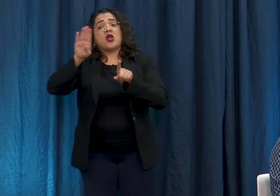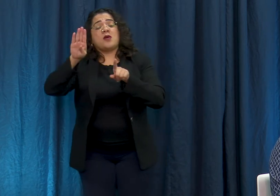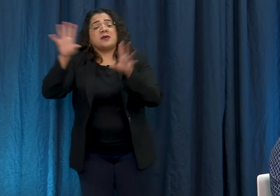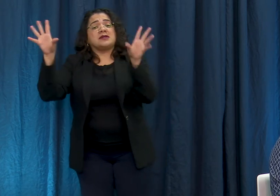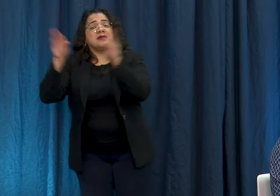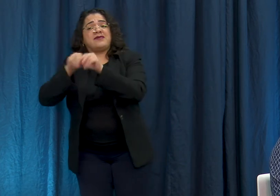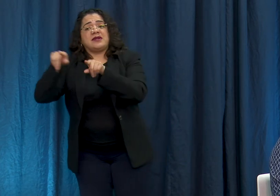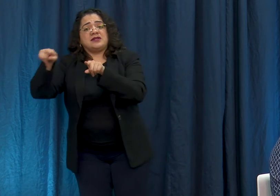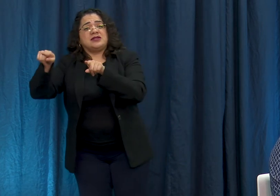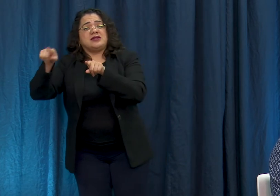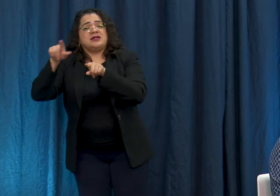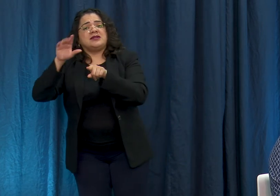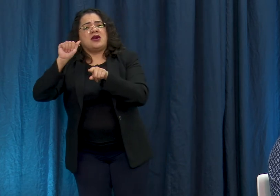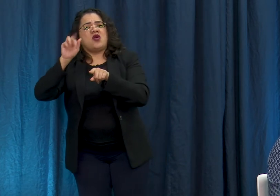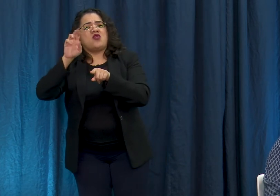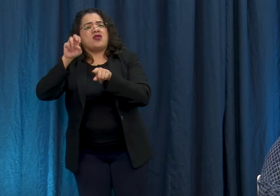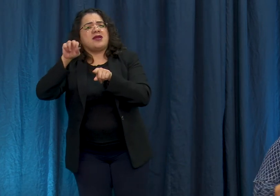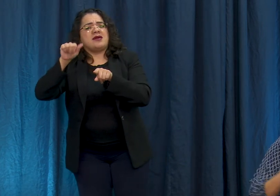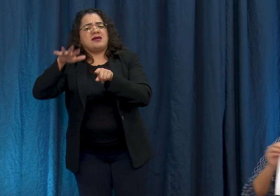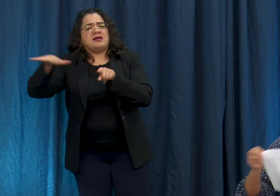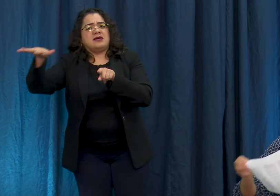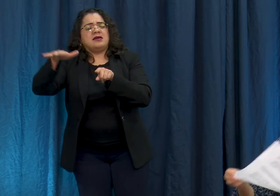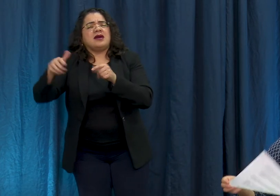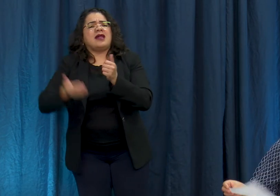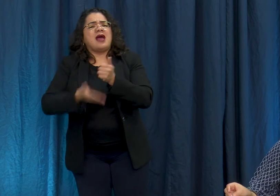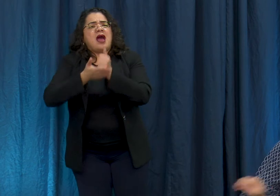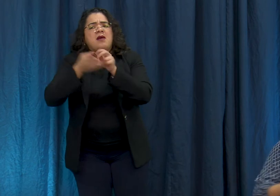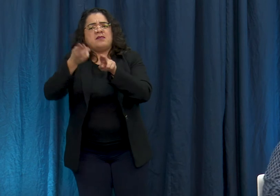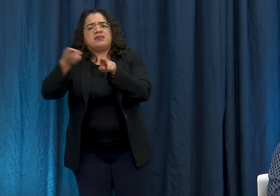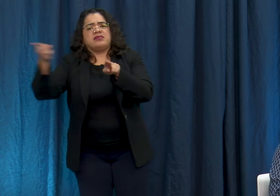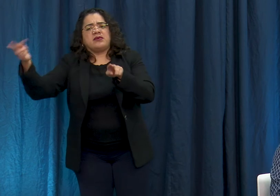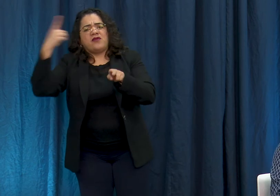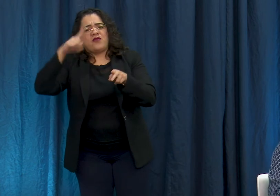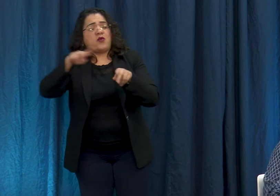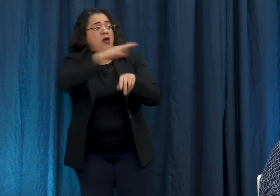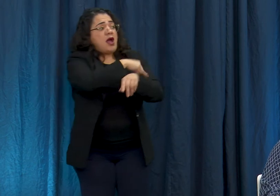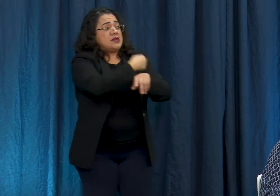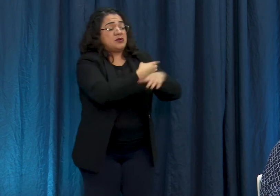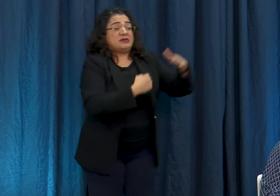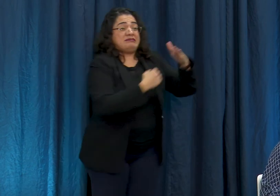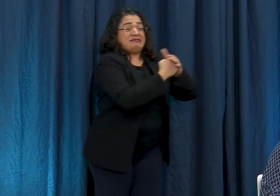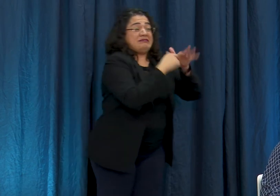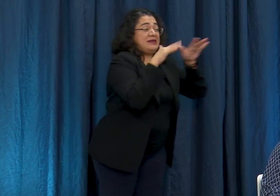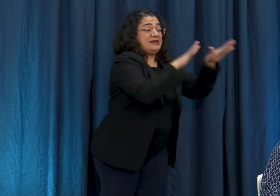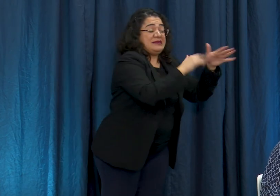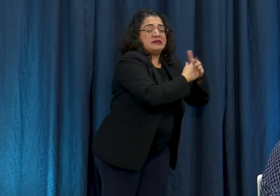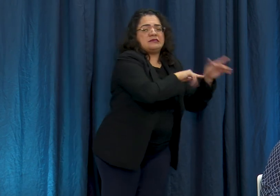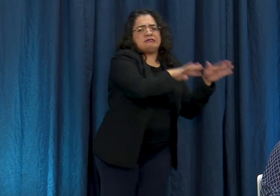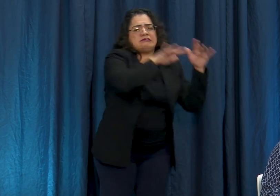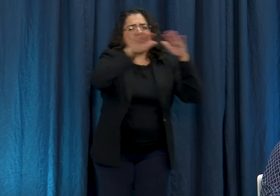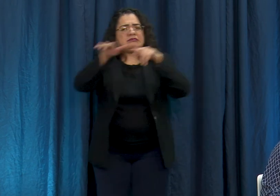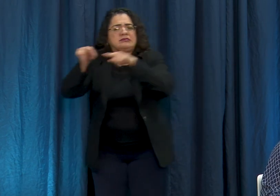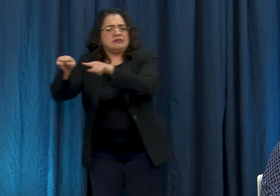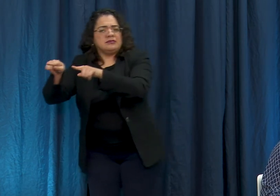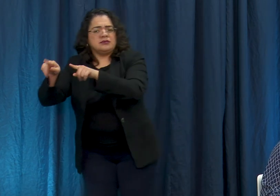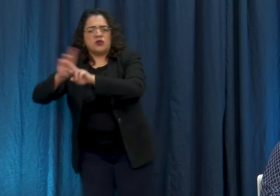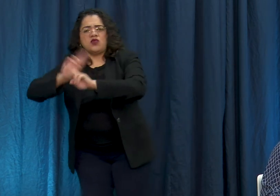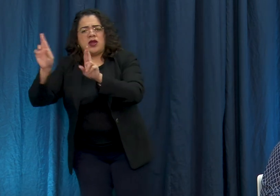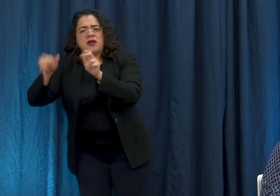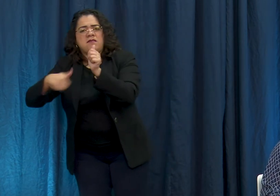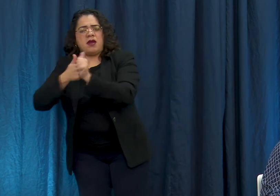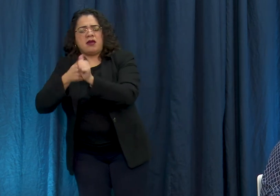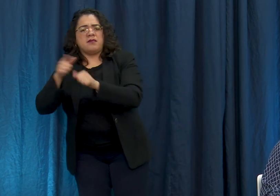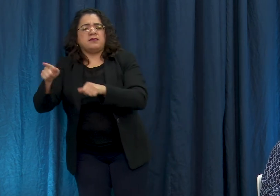para ayudar a lidiar los hospitales locales a partir de hoy la clínica devaluación